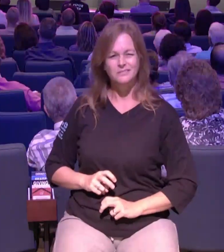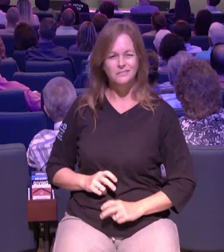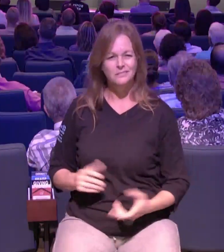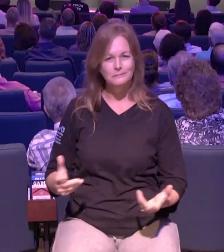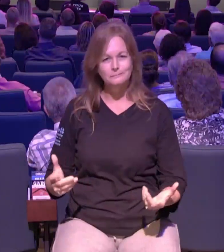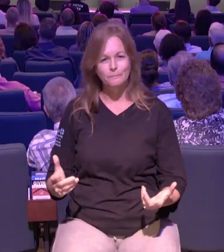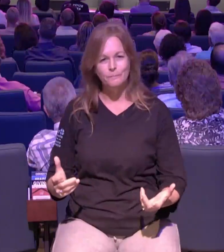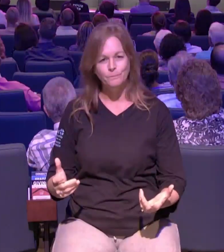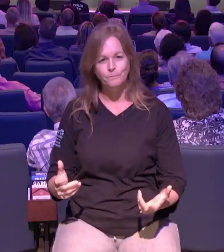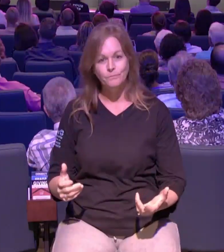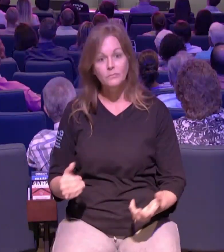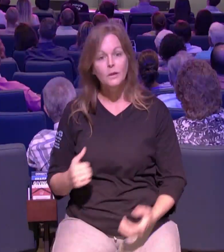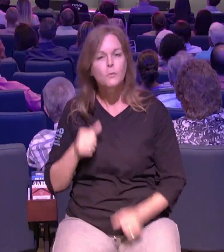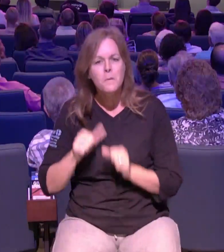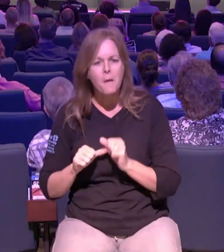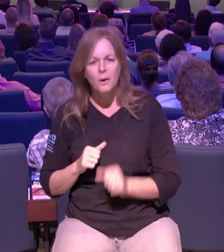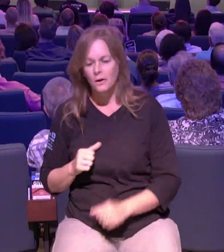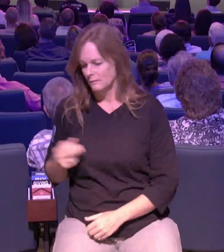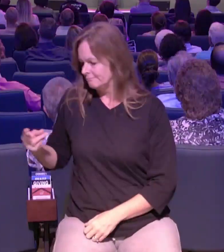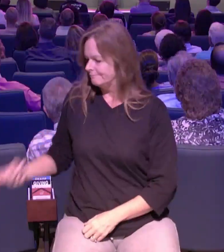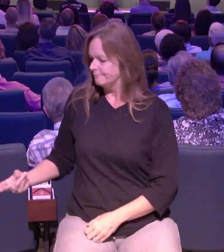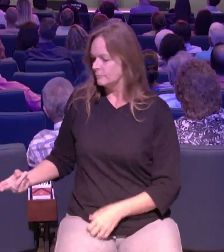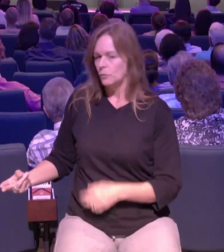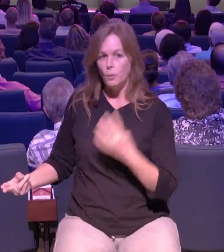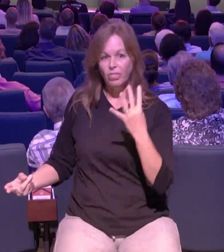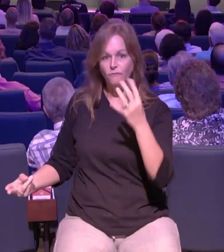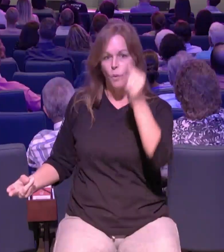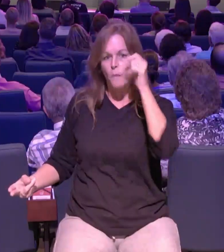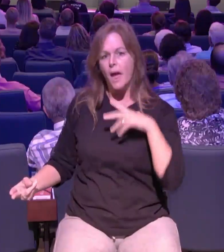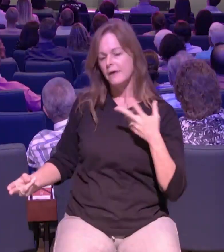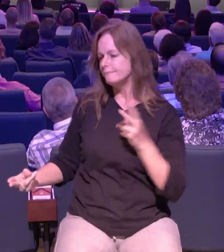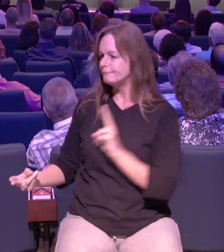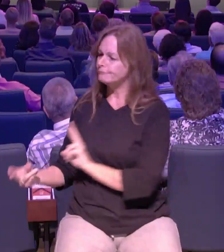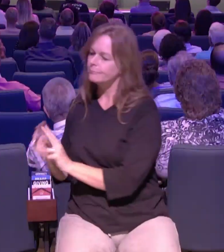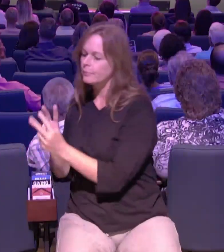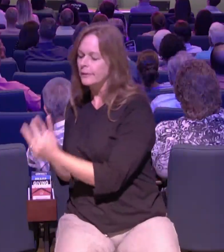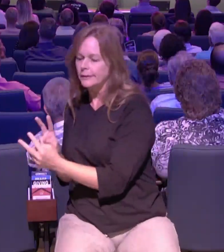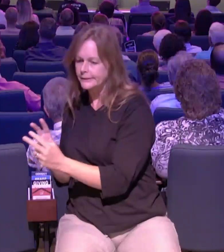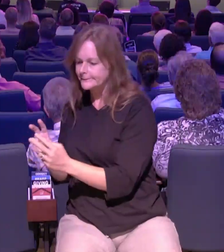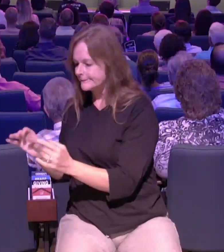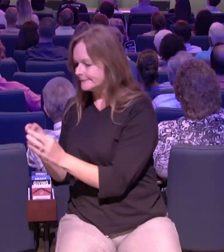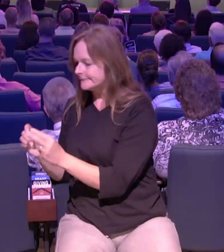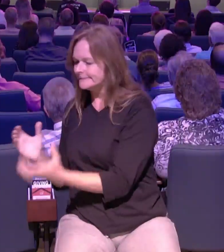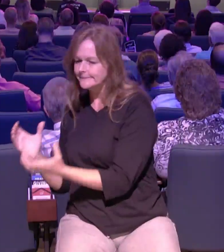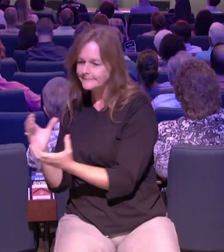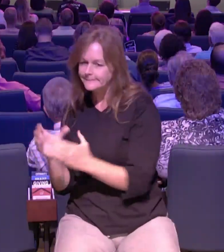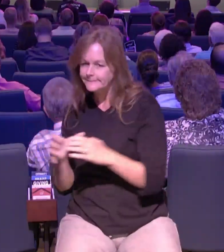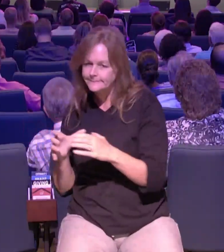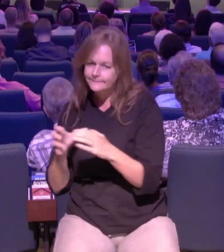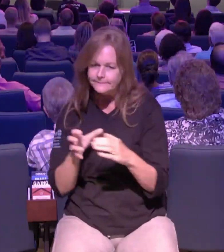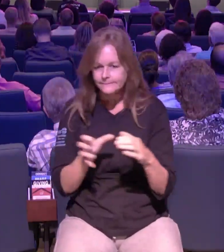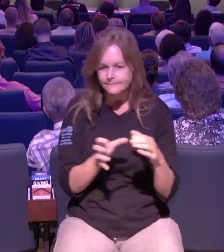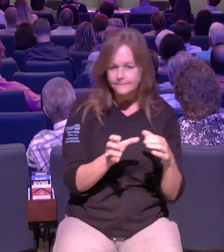to the miracle worker their friend would experience their miracle and god used them to get their friend